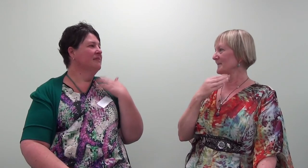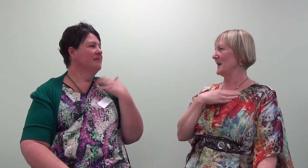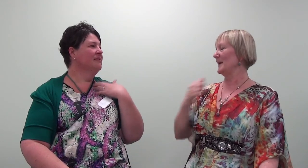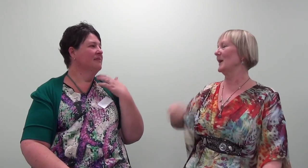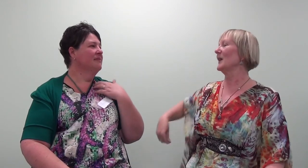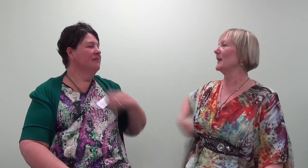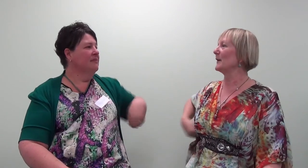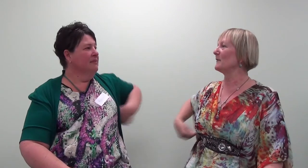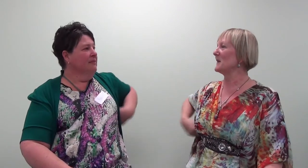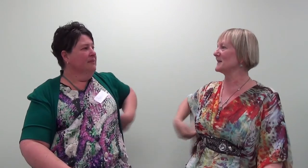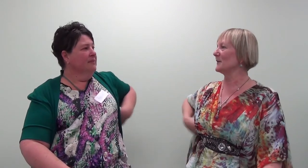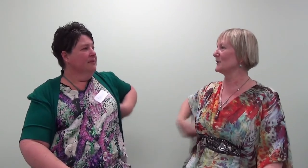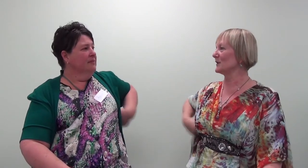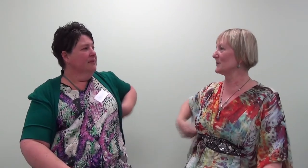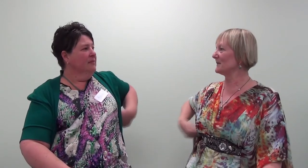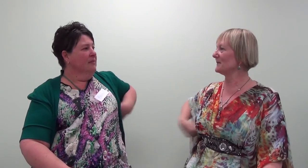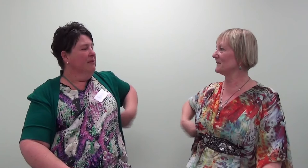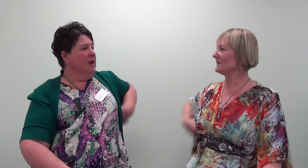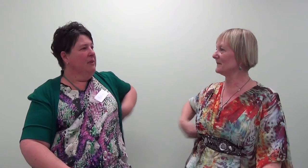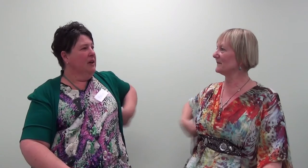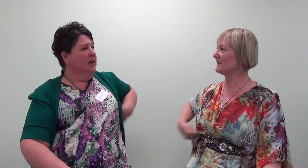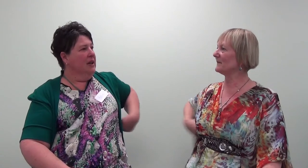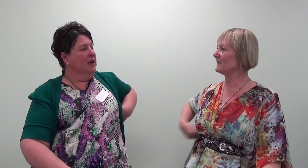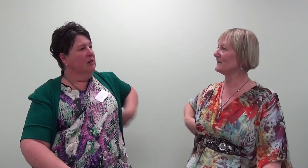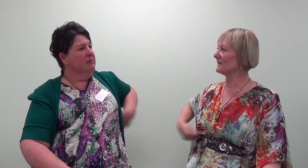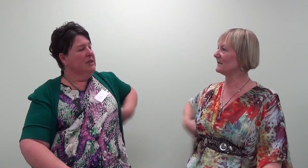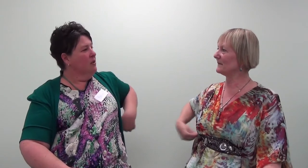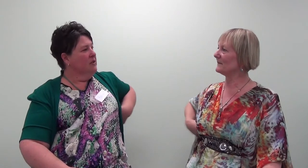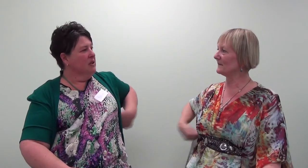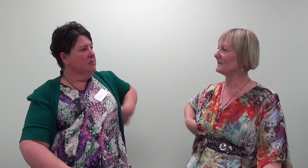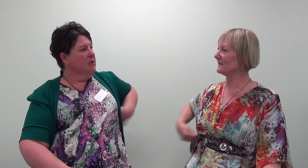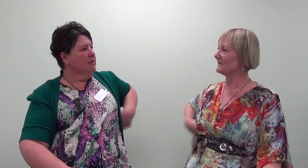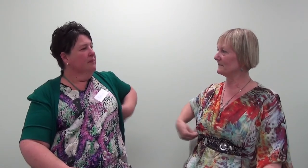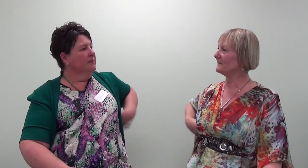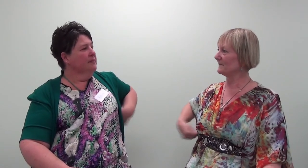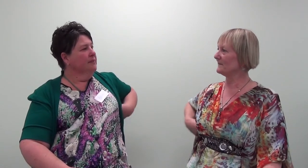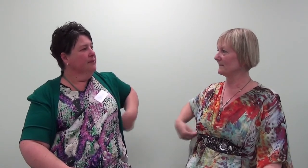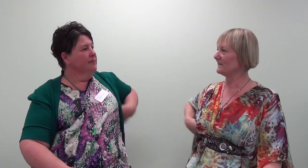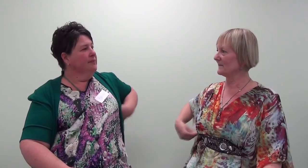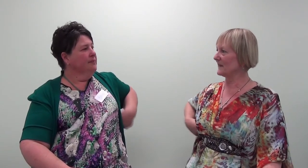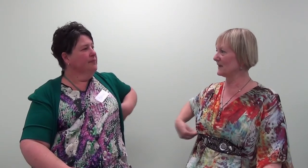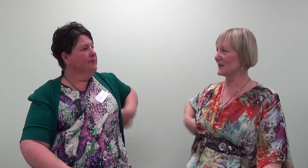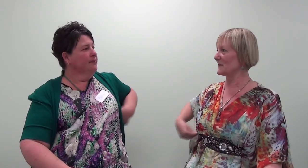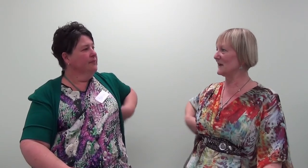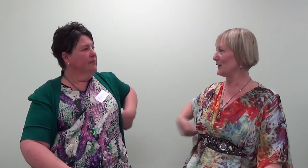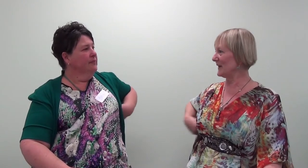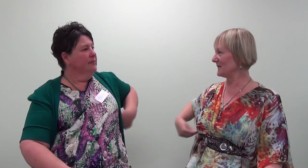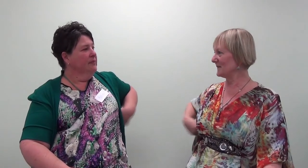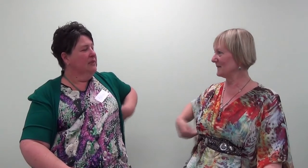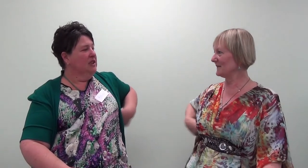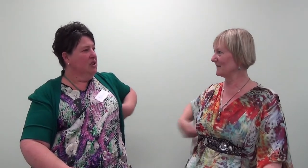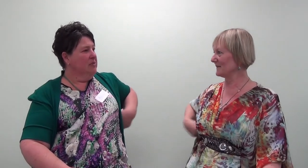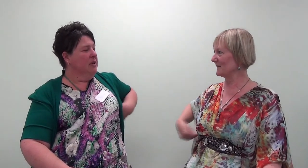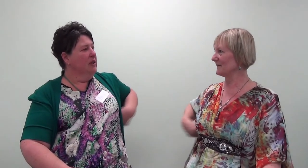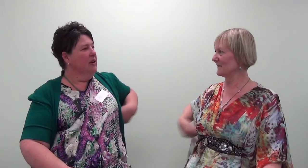Maybe I can let go of my self-judgment. Maybe I can let go of my self-judgment. And just be lonely. And just be lonely.